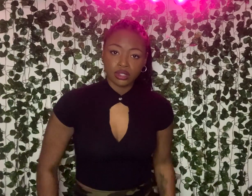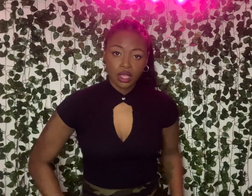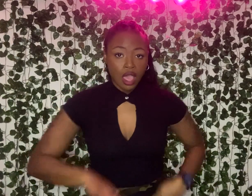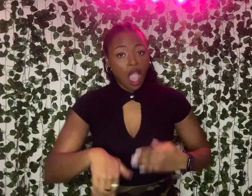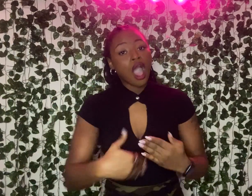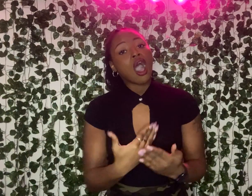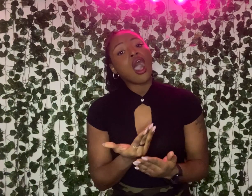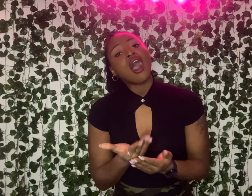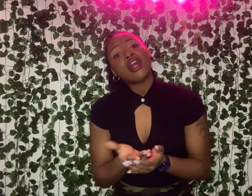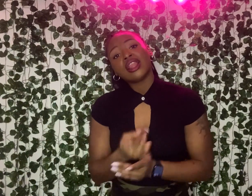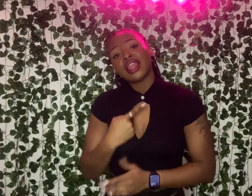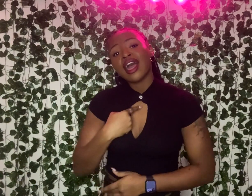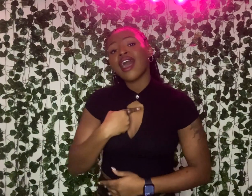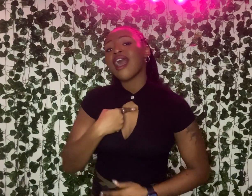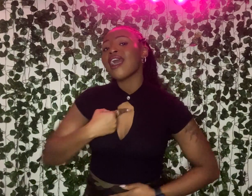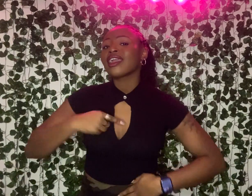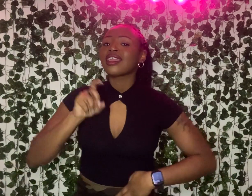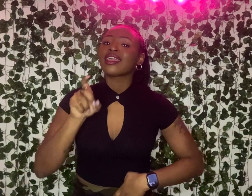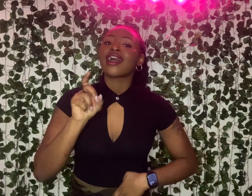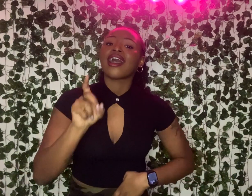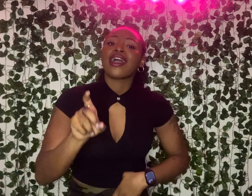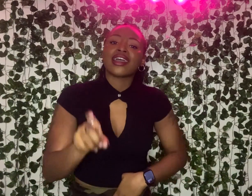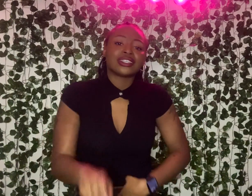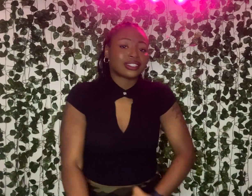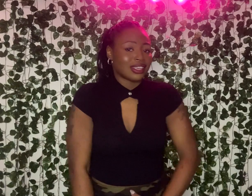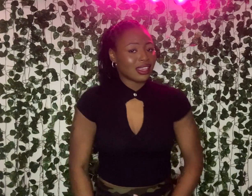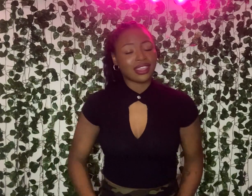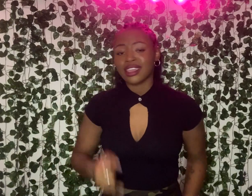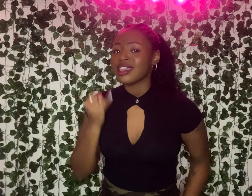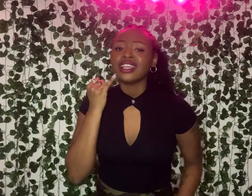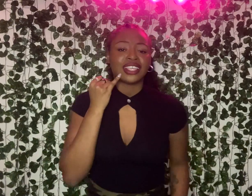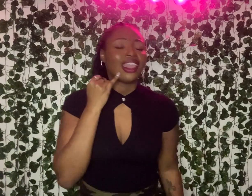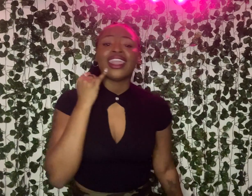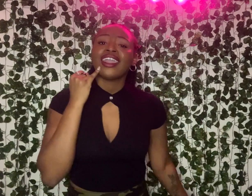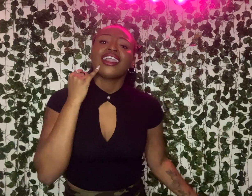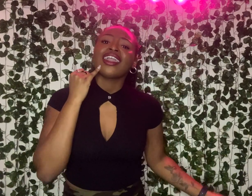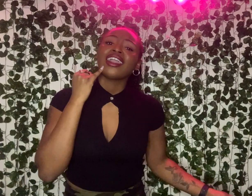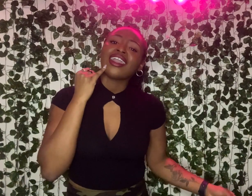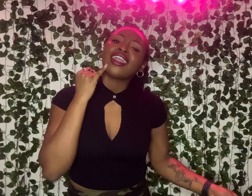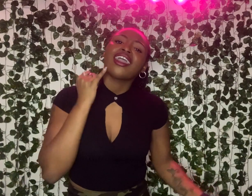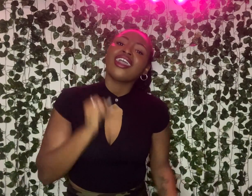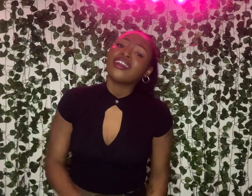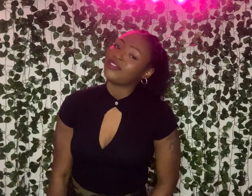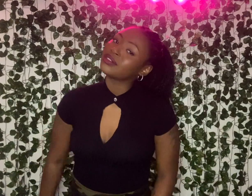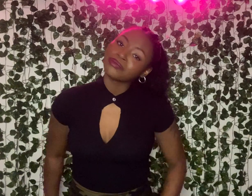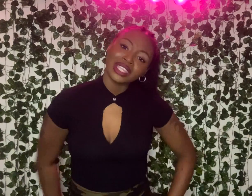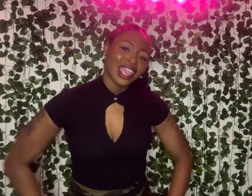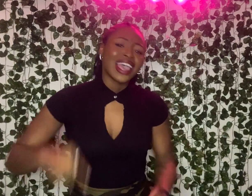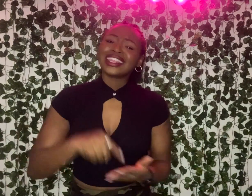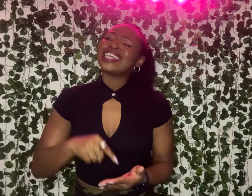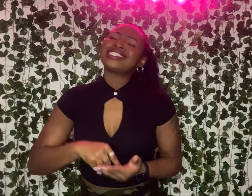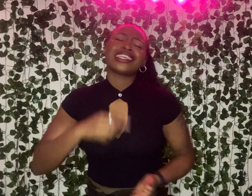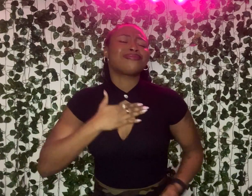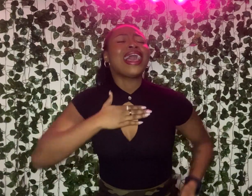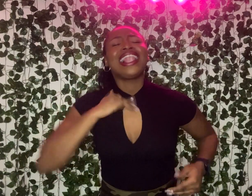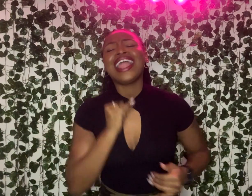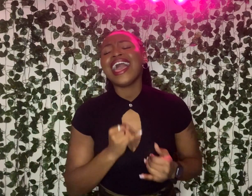All I ask is if this is my